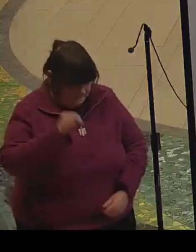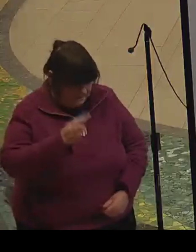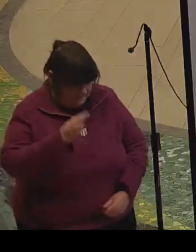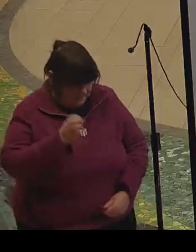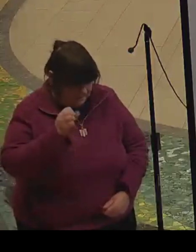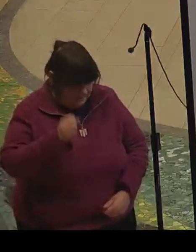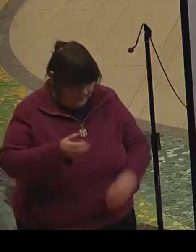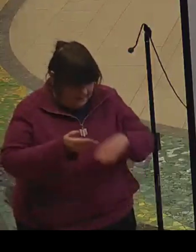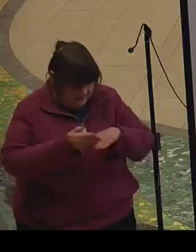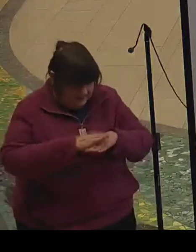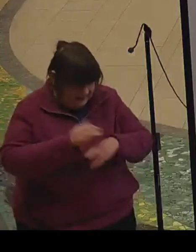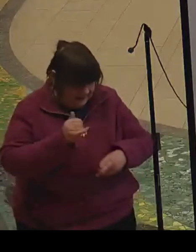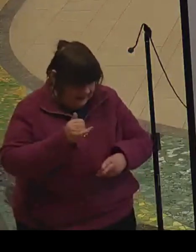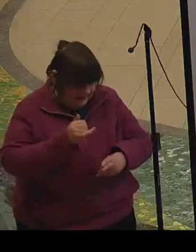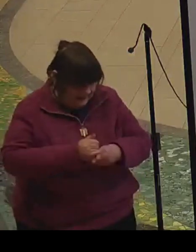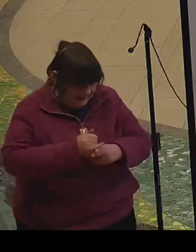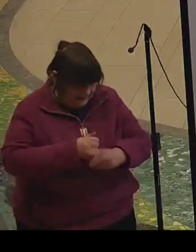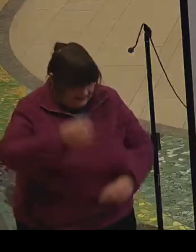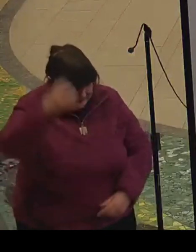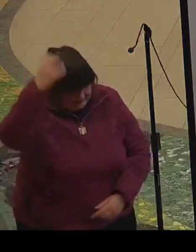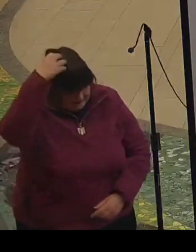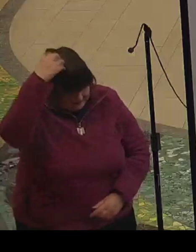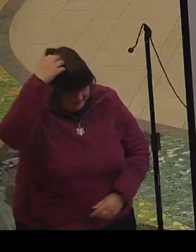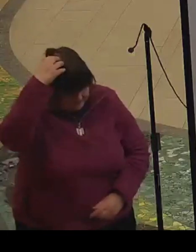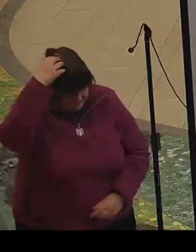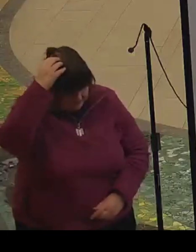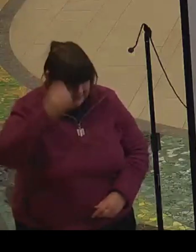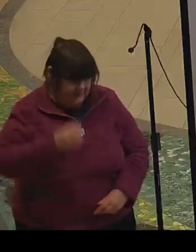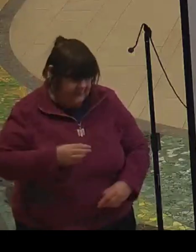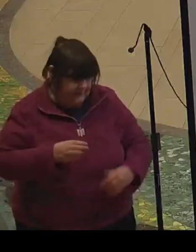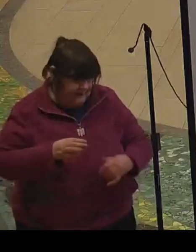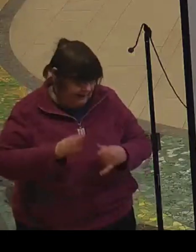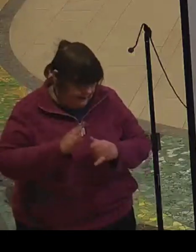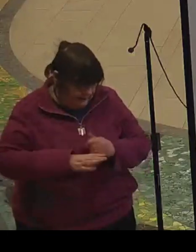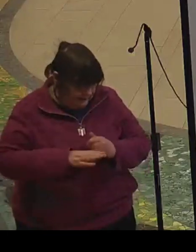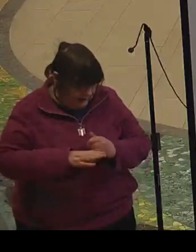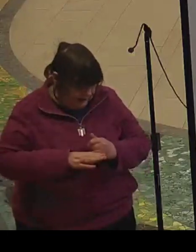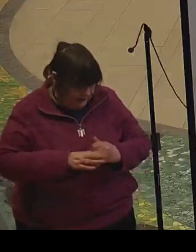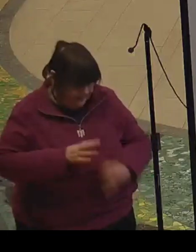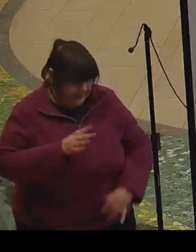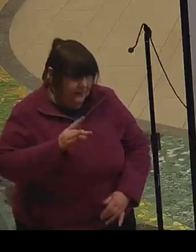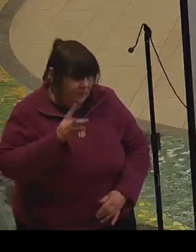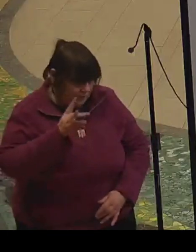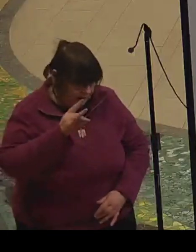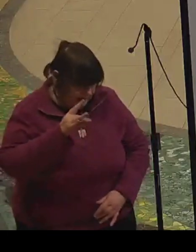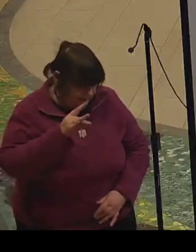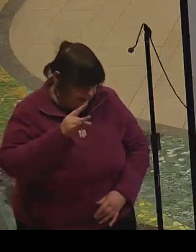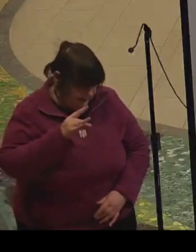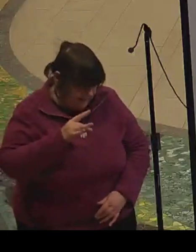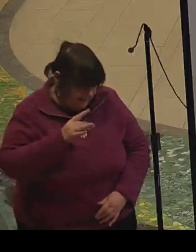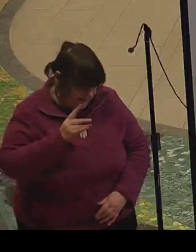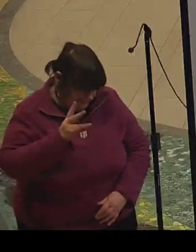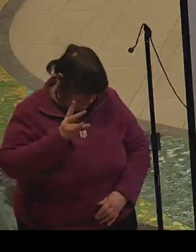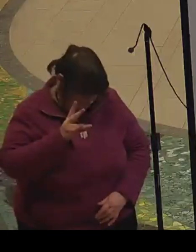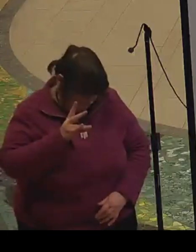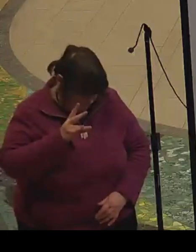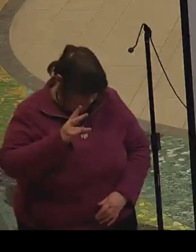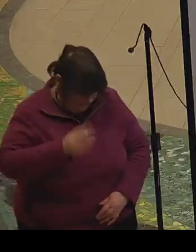died in England last Wednesday.